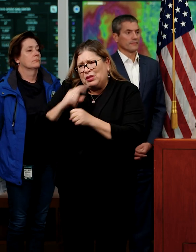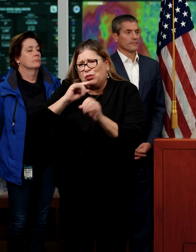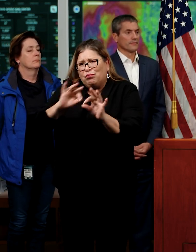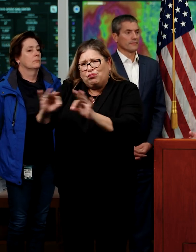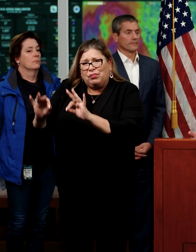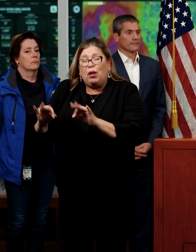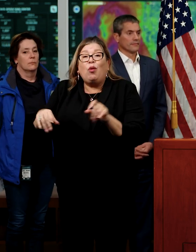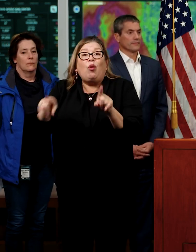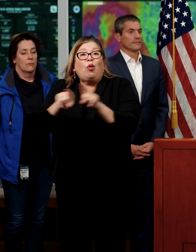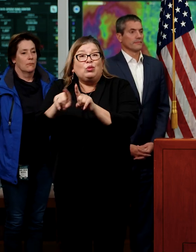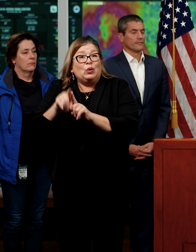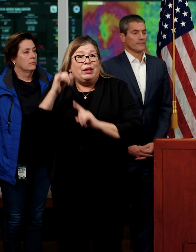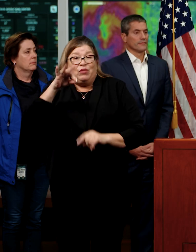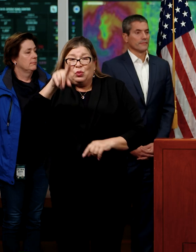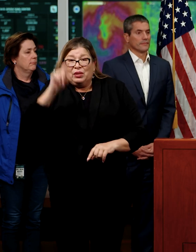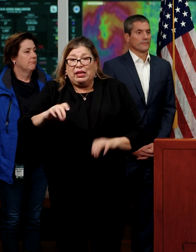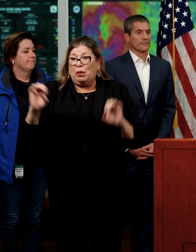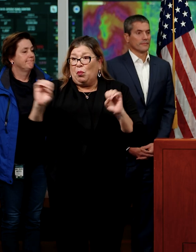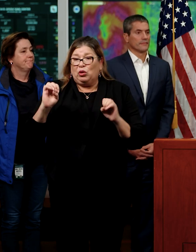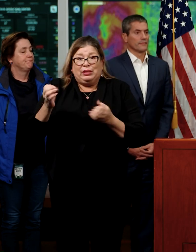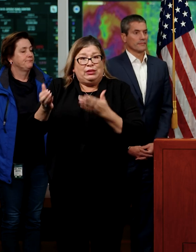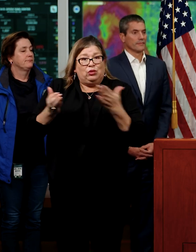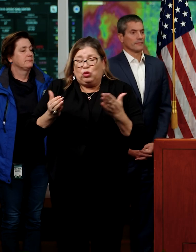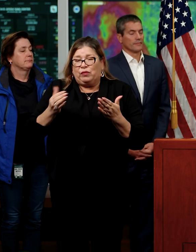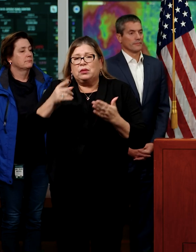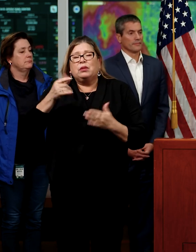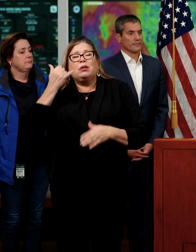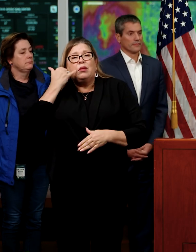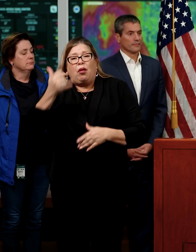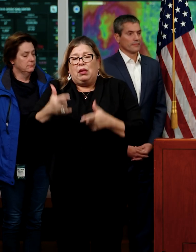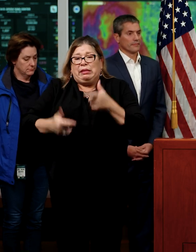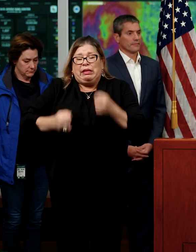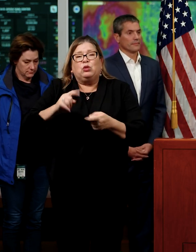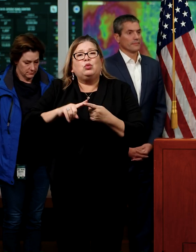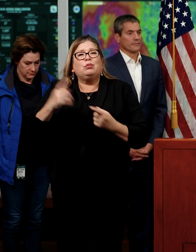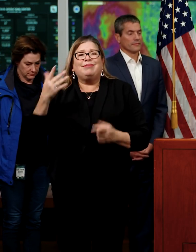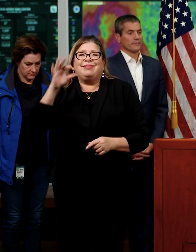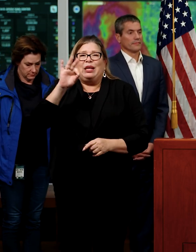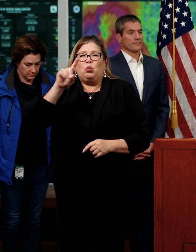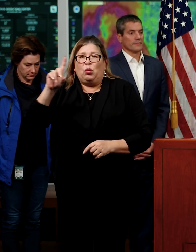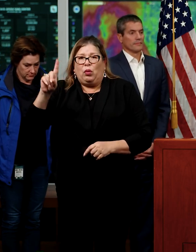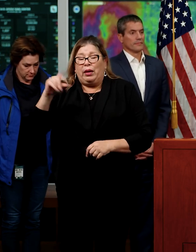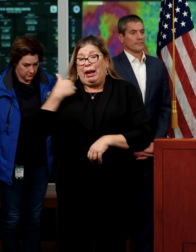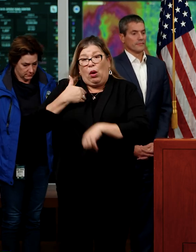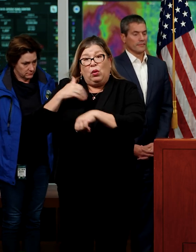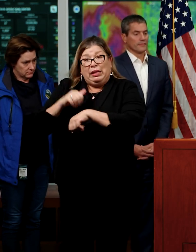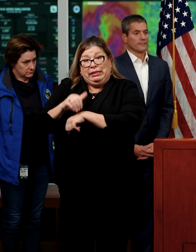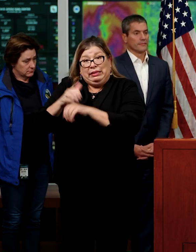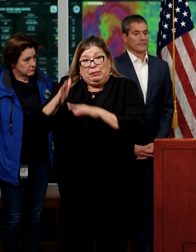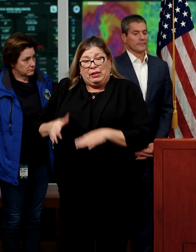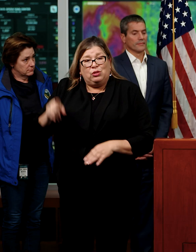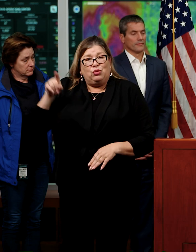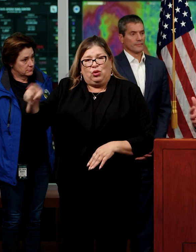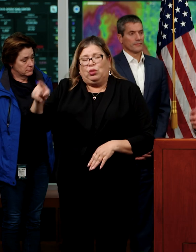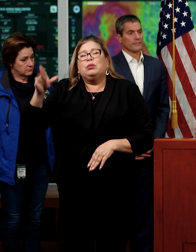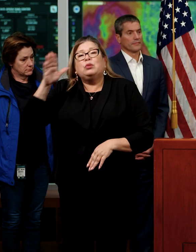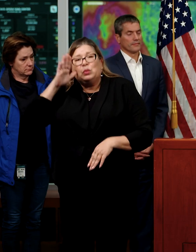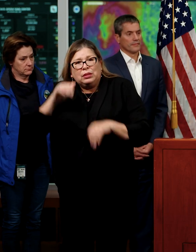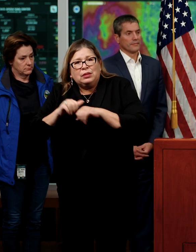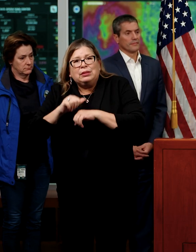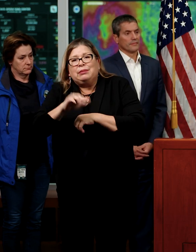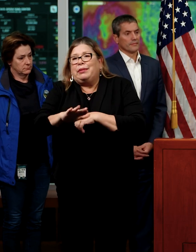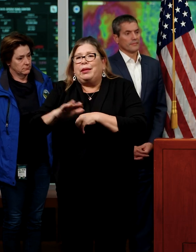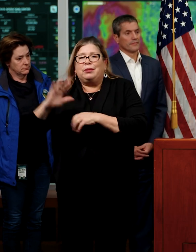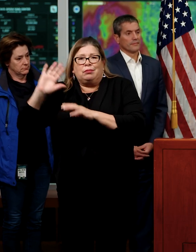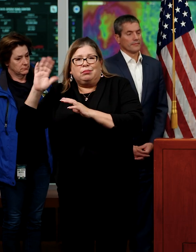if you need emergency services or first responders, call or text 911. Our dispatchers will deploy first